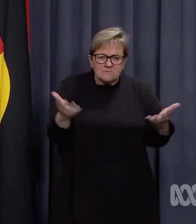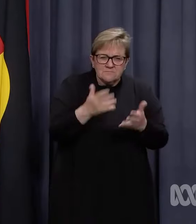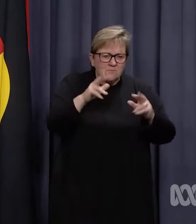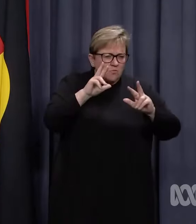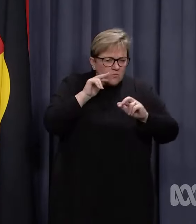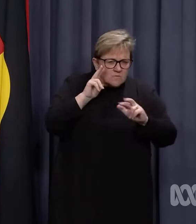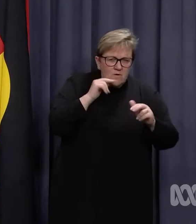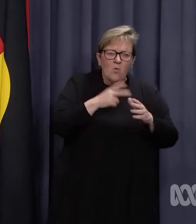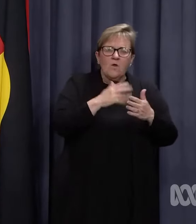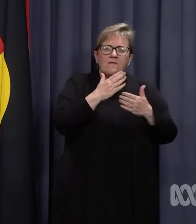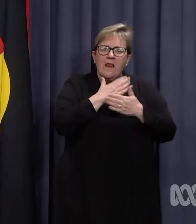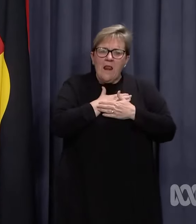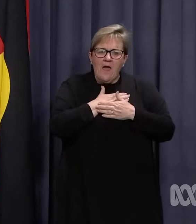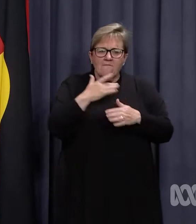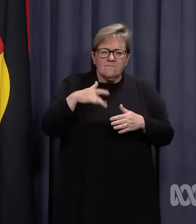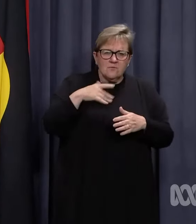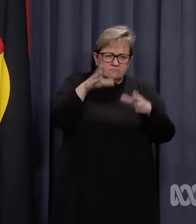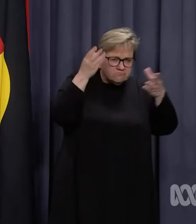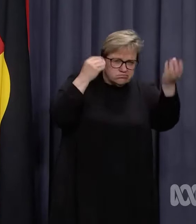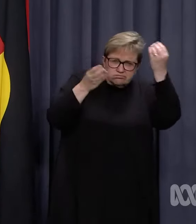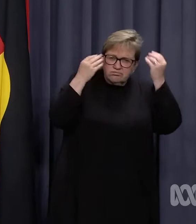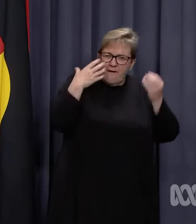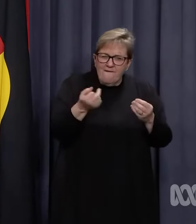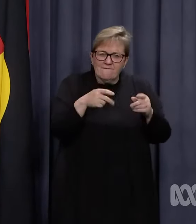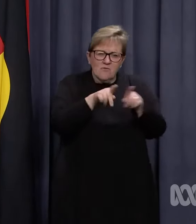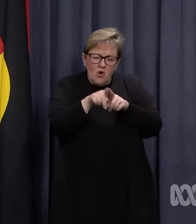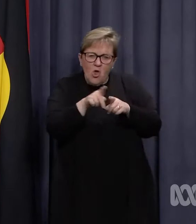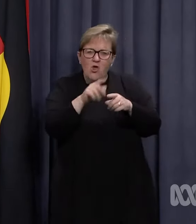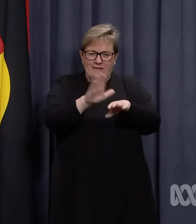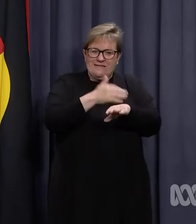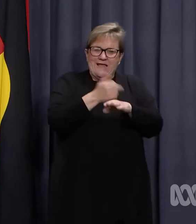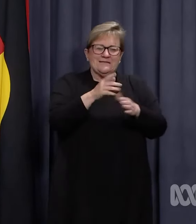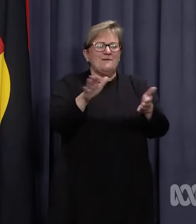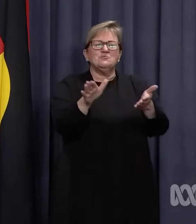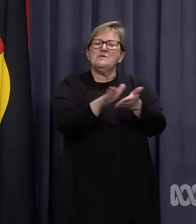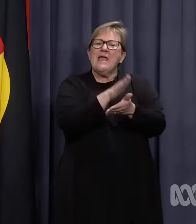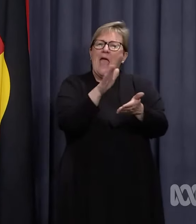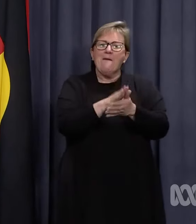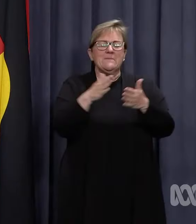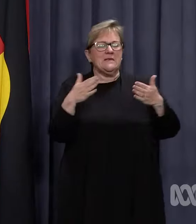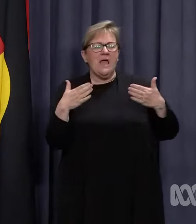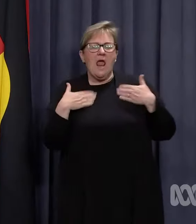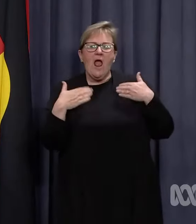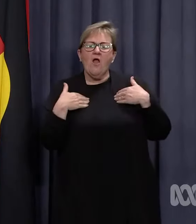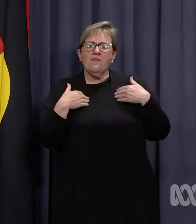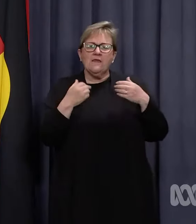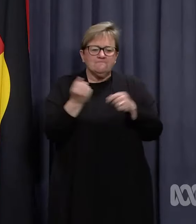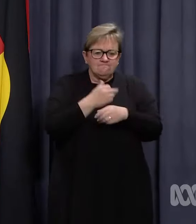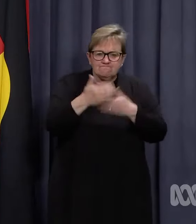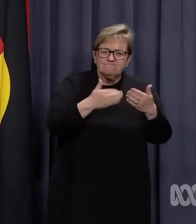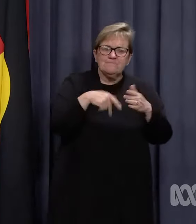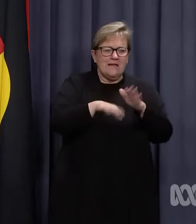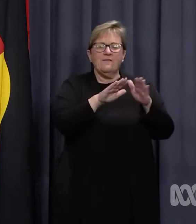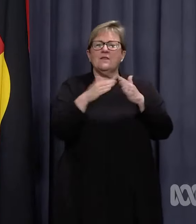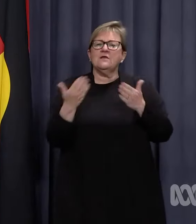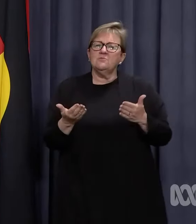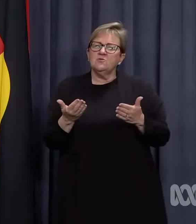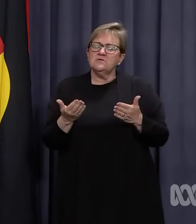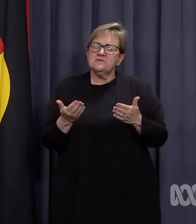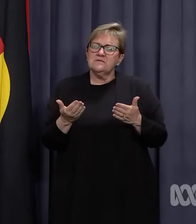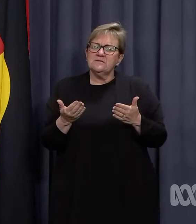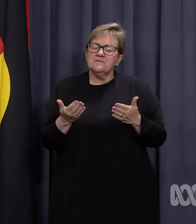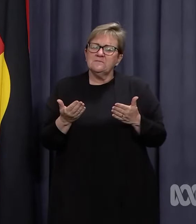with a love of lifelong learning and they set them up to be happy, healthy and productive members of the community.